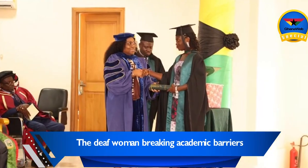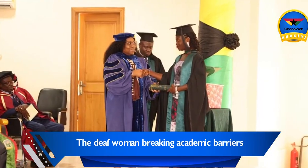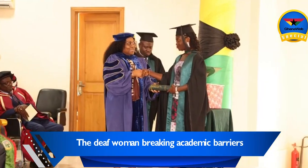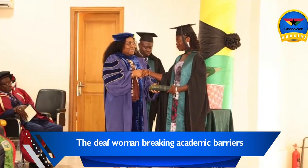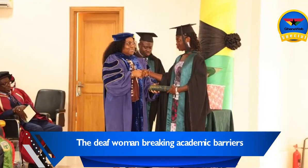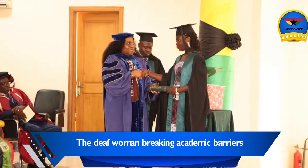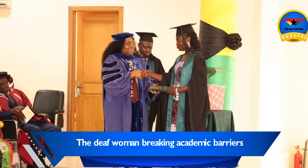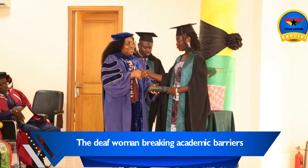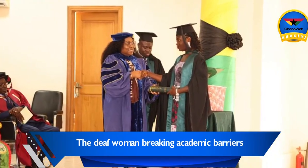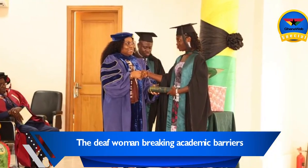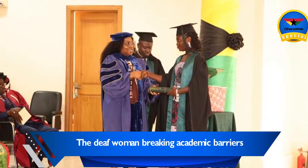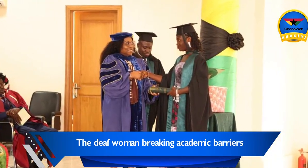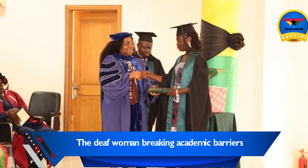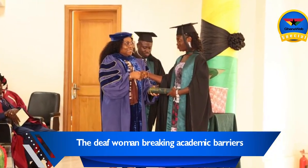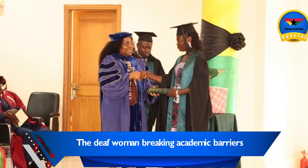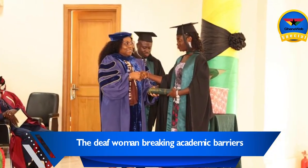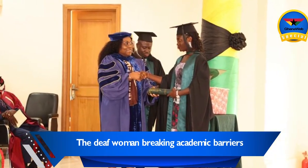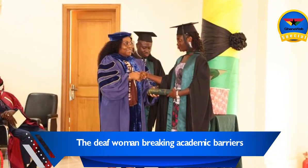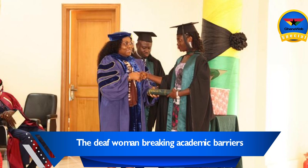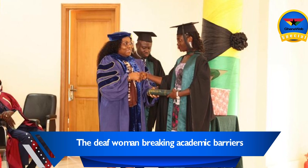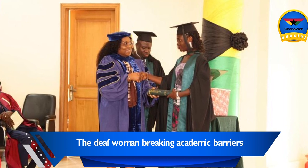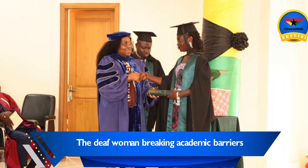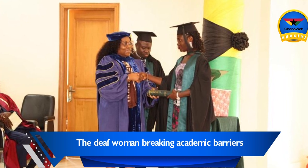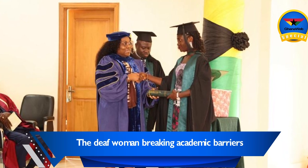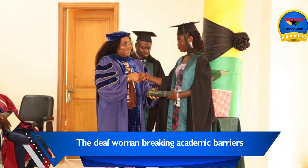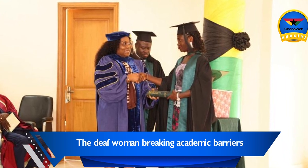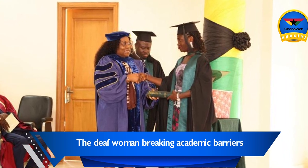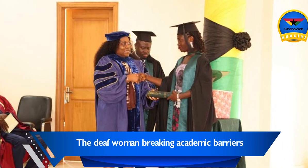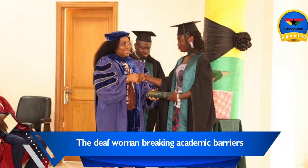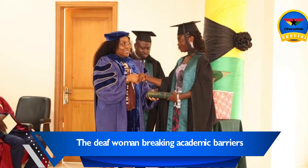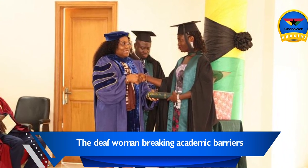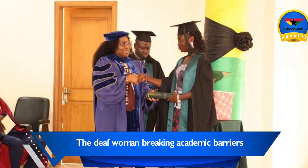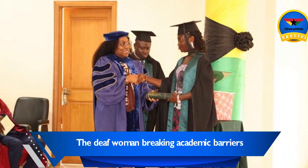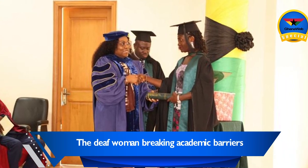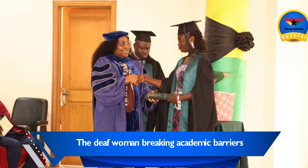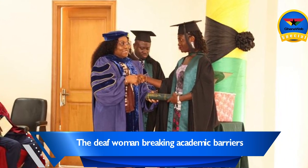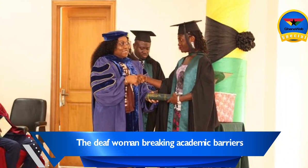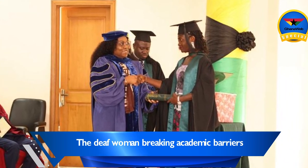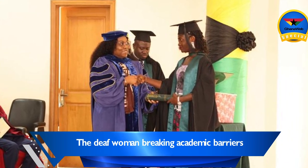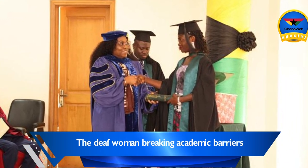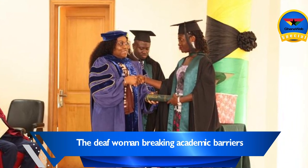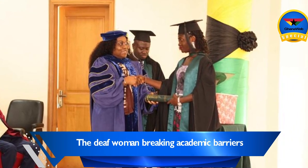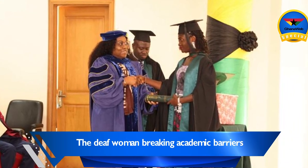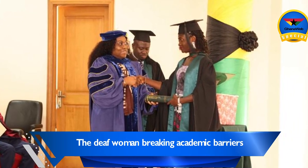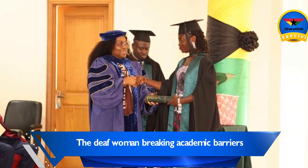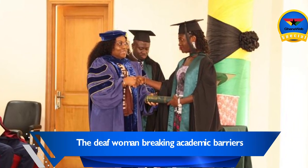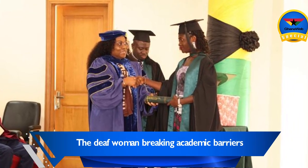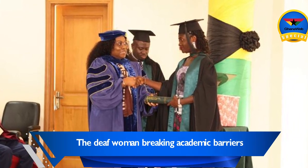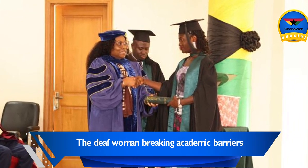cumulative weighted average of 76.80% from the Master of Business Technology Management